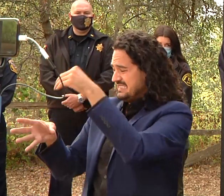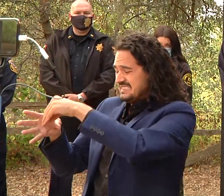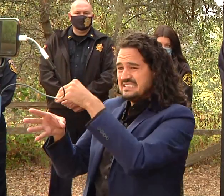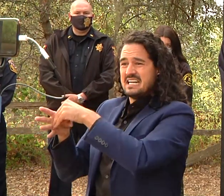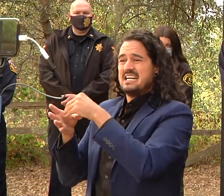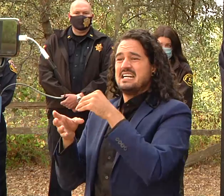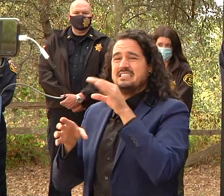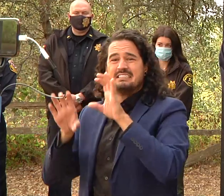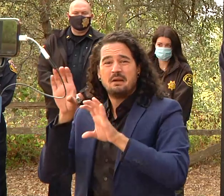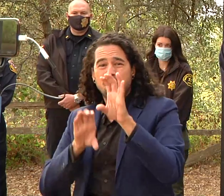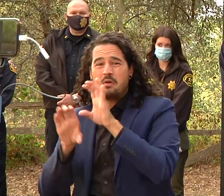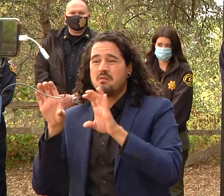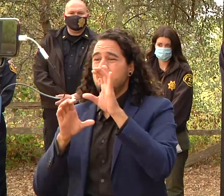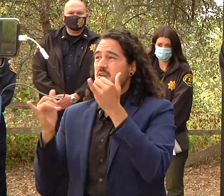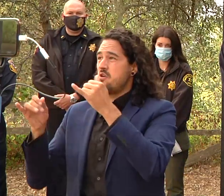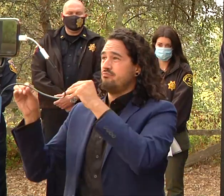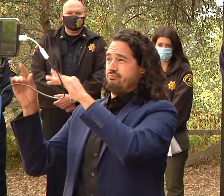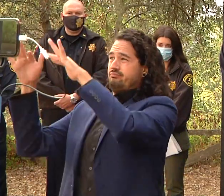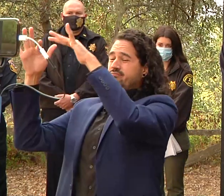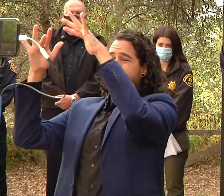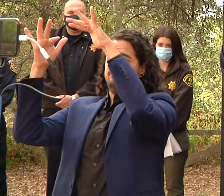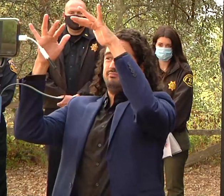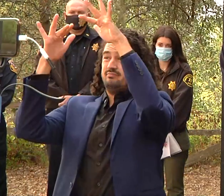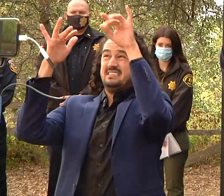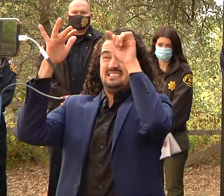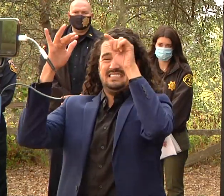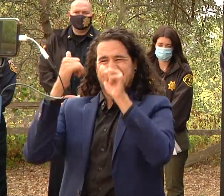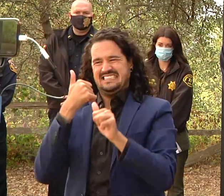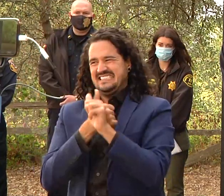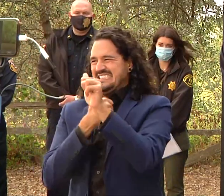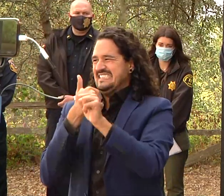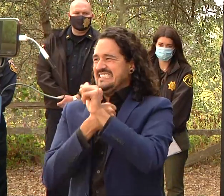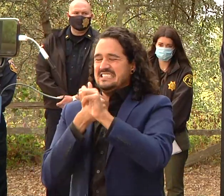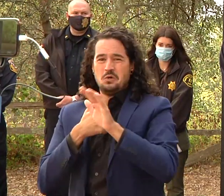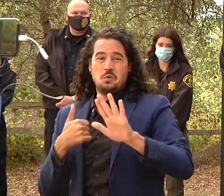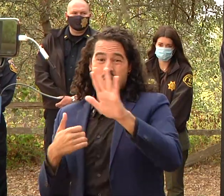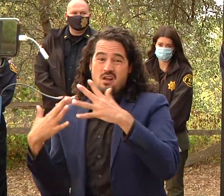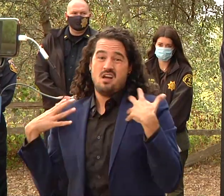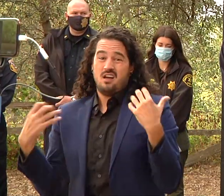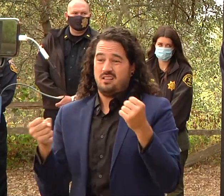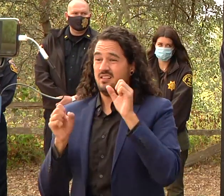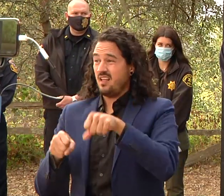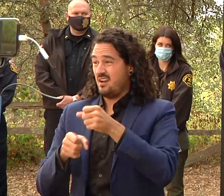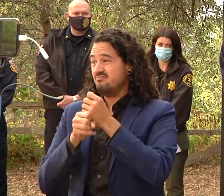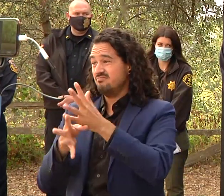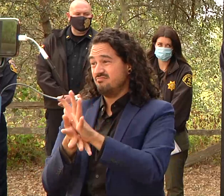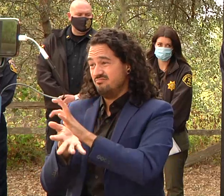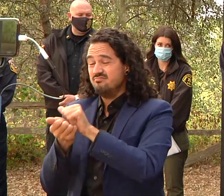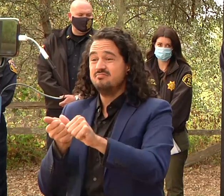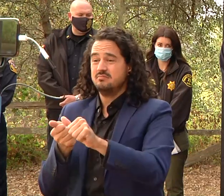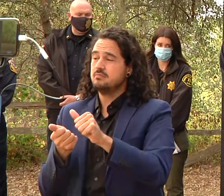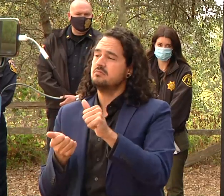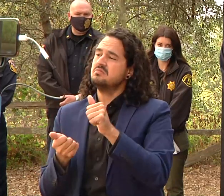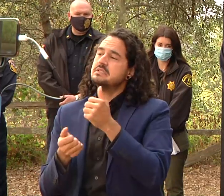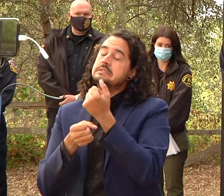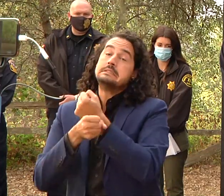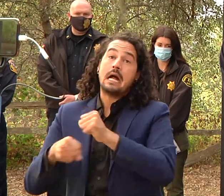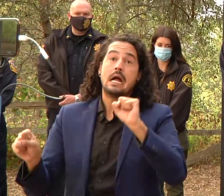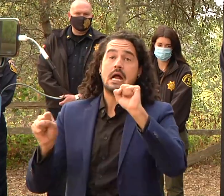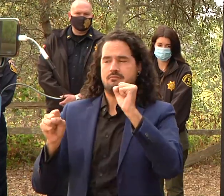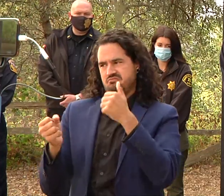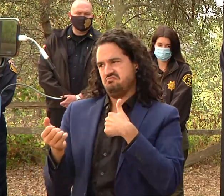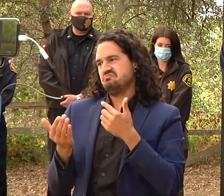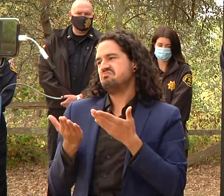some of it could be harmful to health um and so i just to be on the safe side anything any sort of